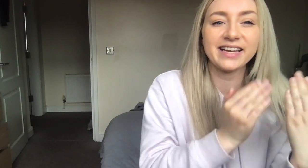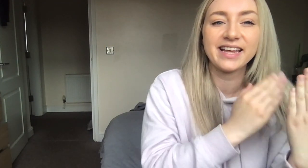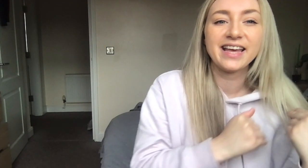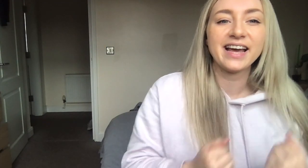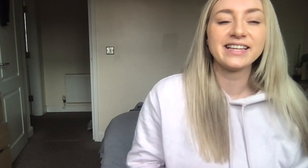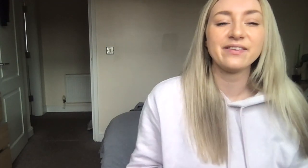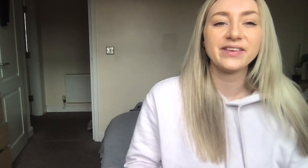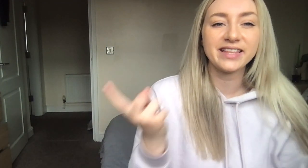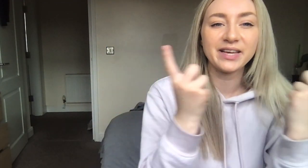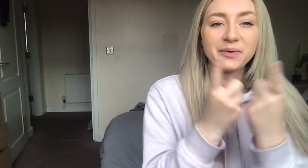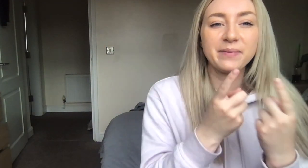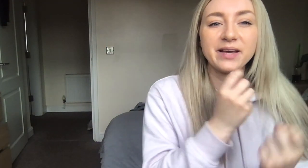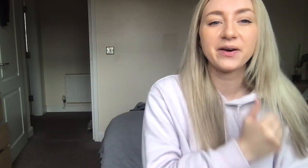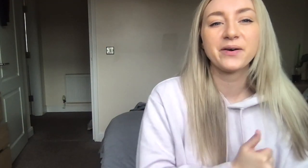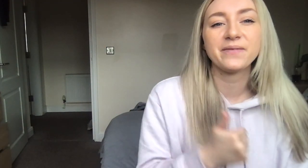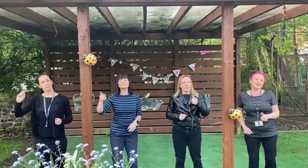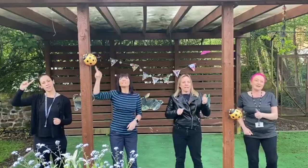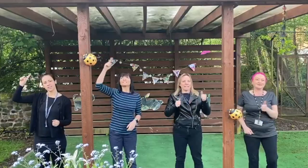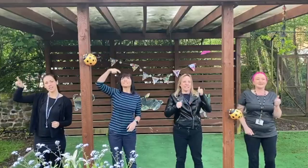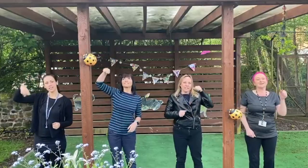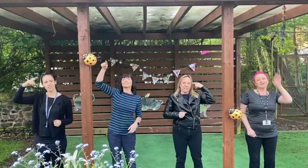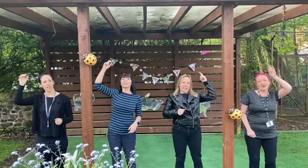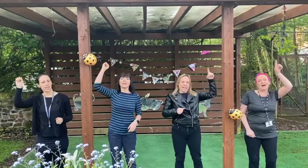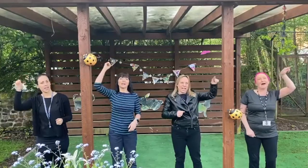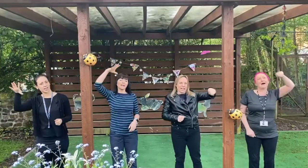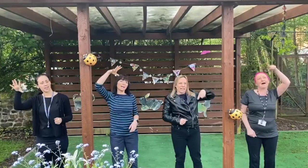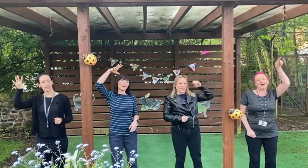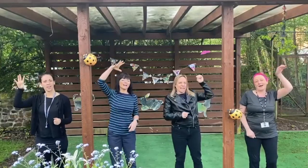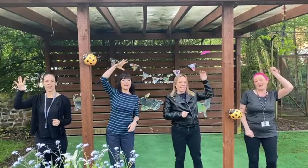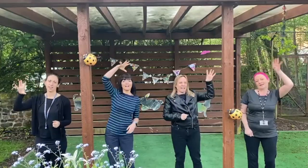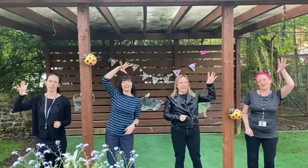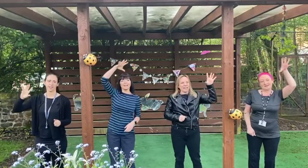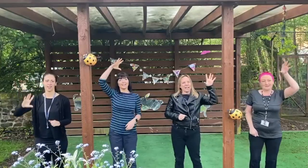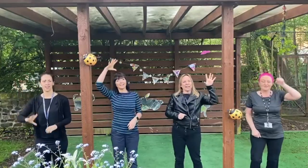And everything will be alright Cover me in sunshine